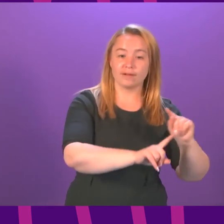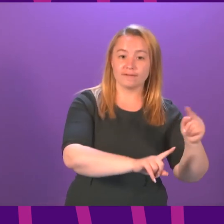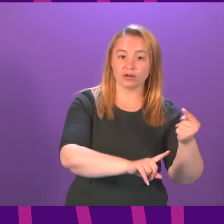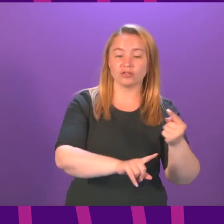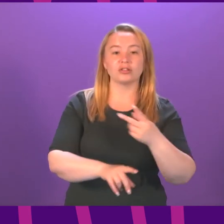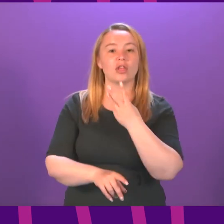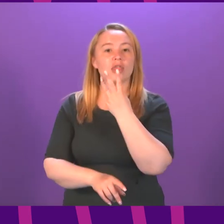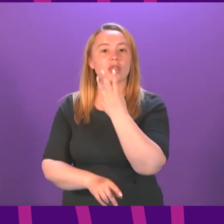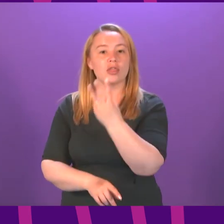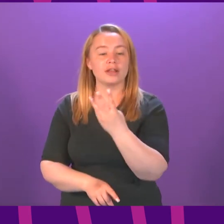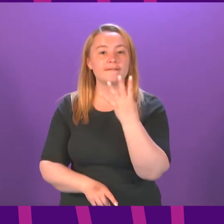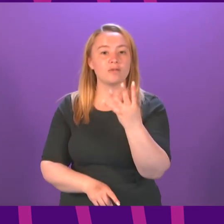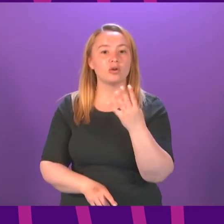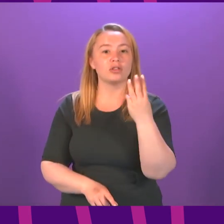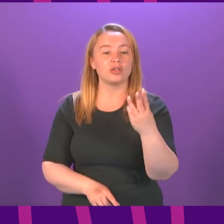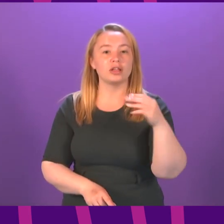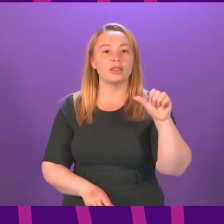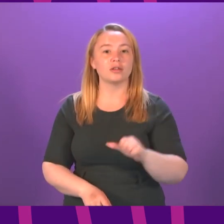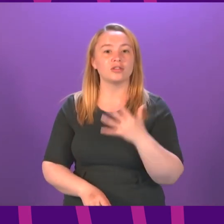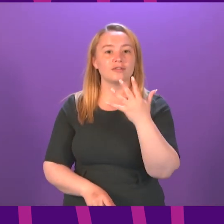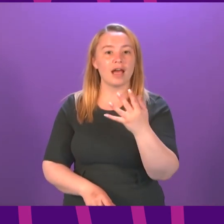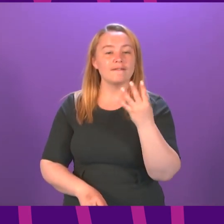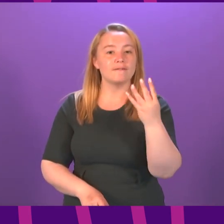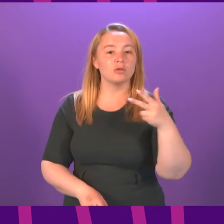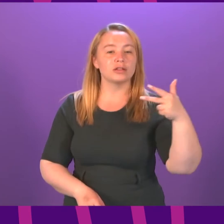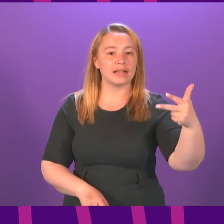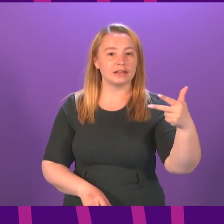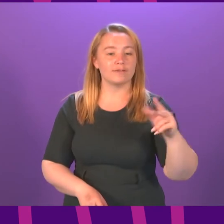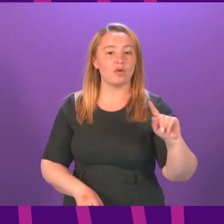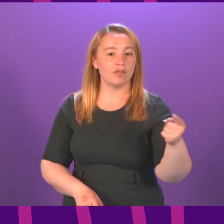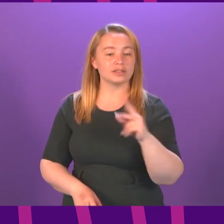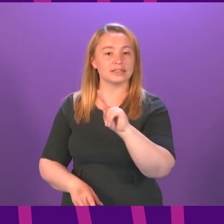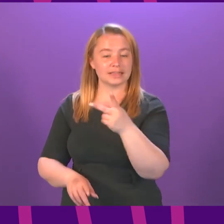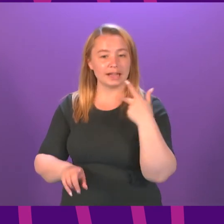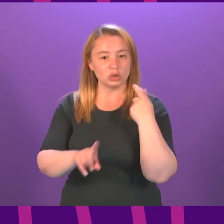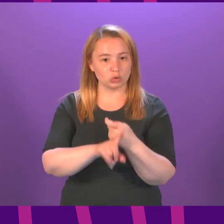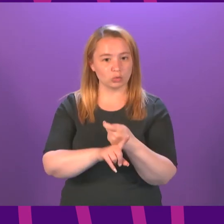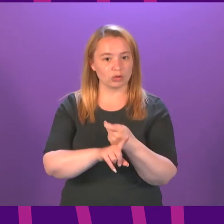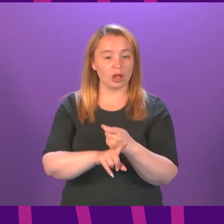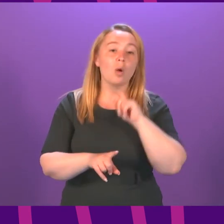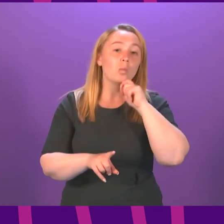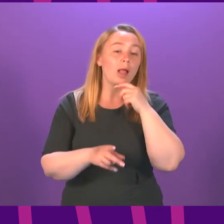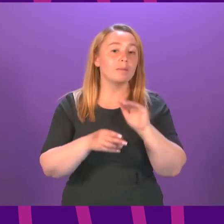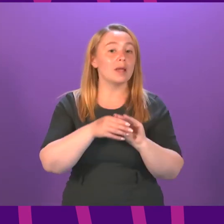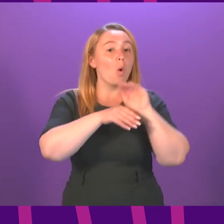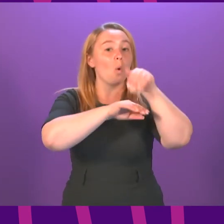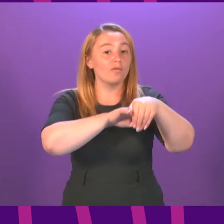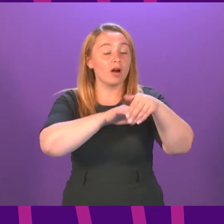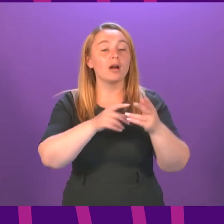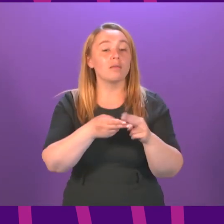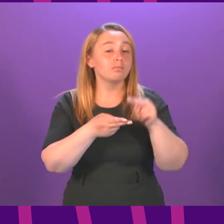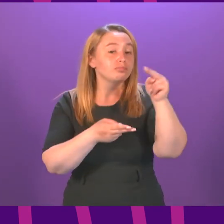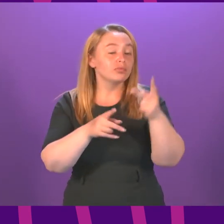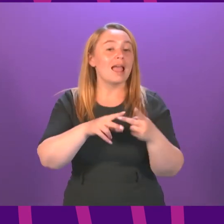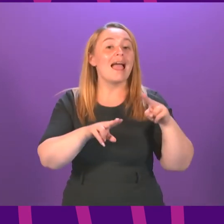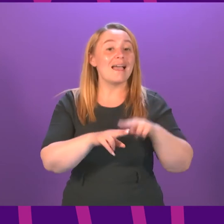is 343,548 we will get that above that if supplies allow